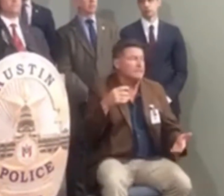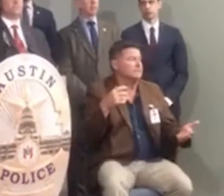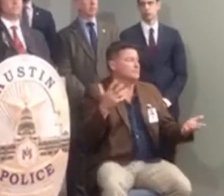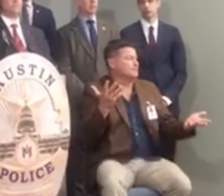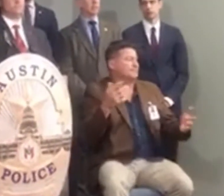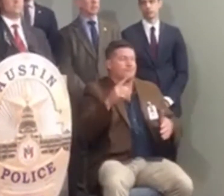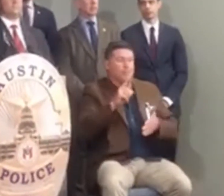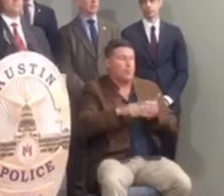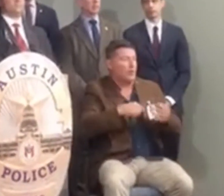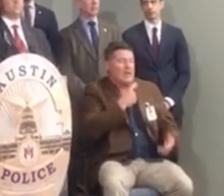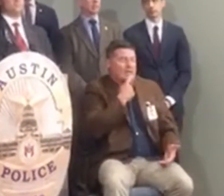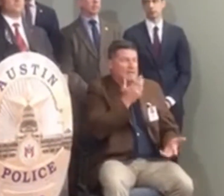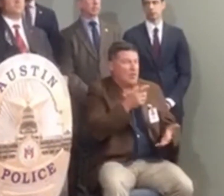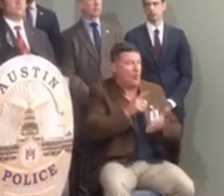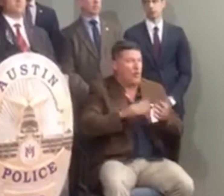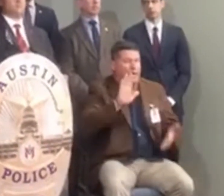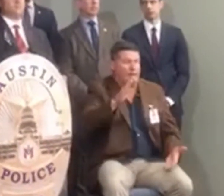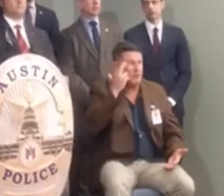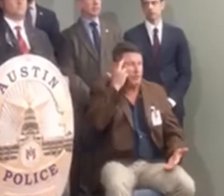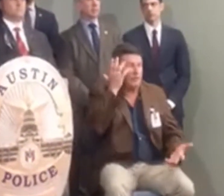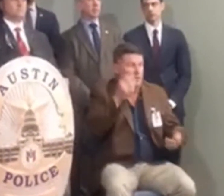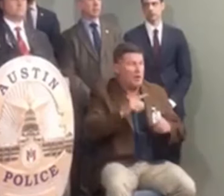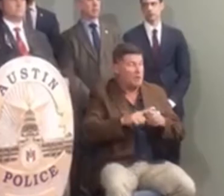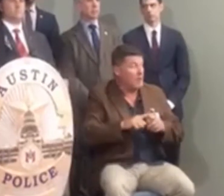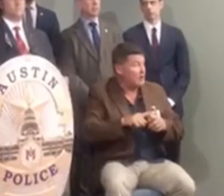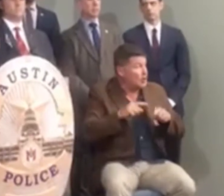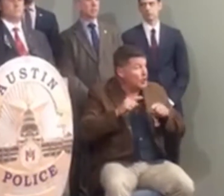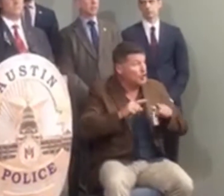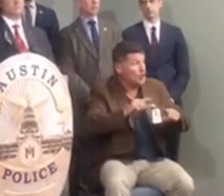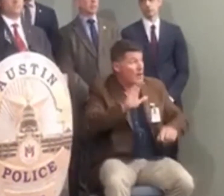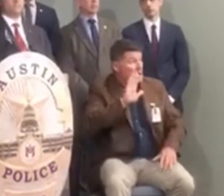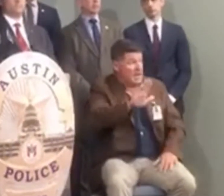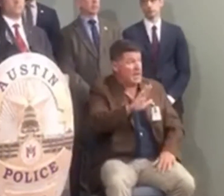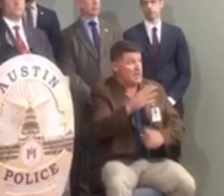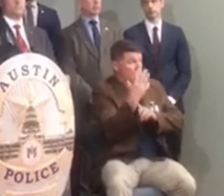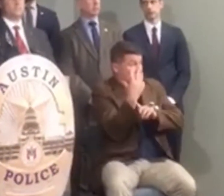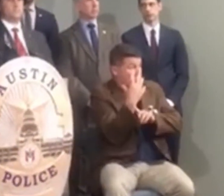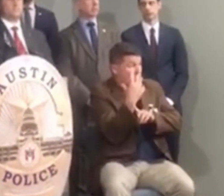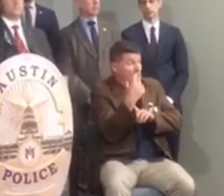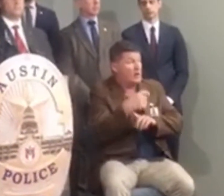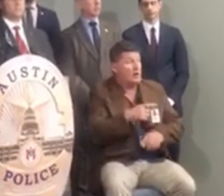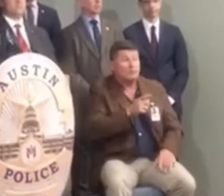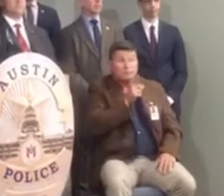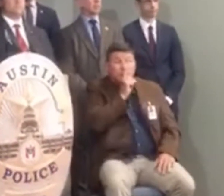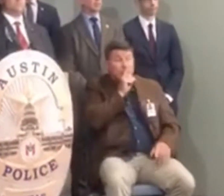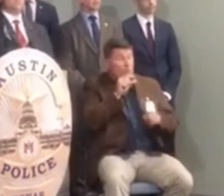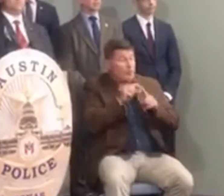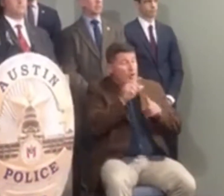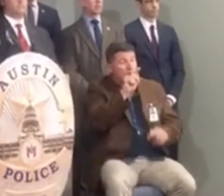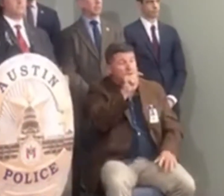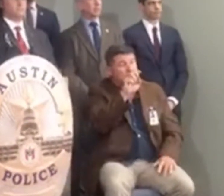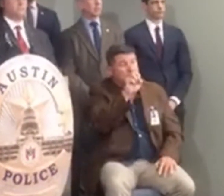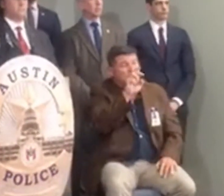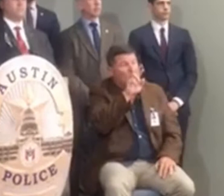what I can tell you having listened to that recording he does not at all mention anything about terrorism nor does he mention